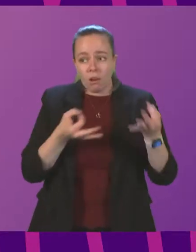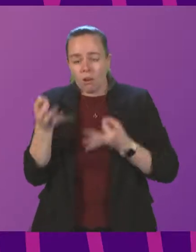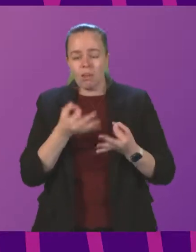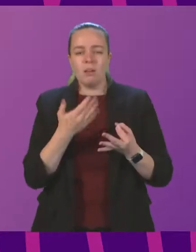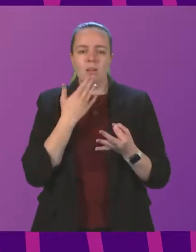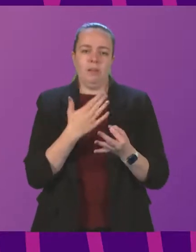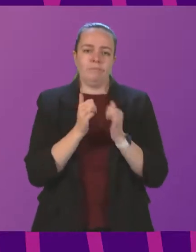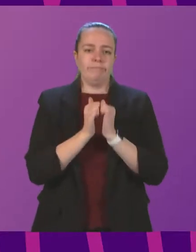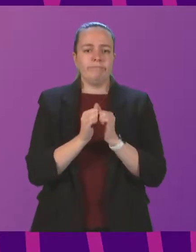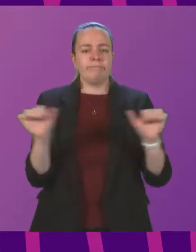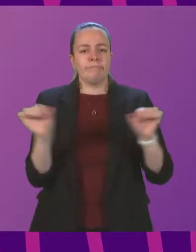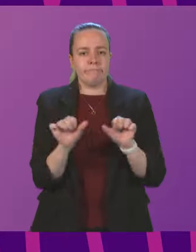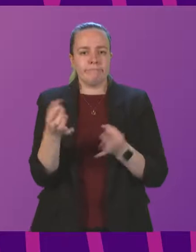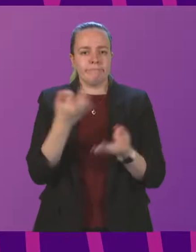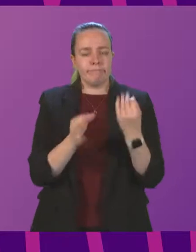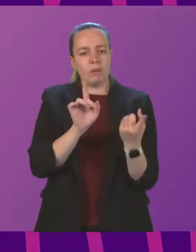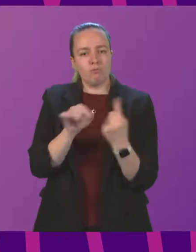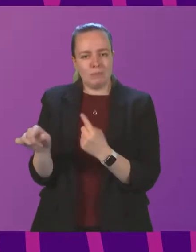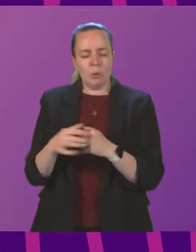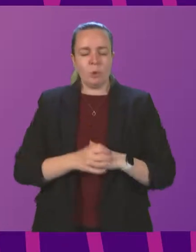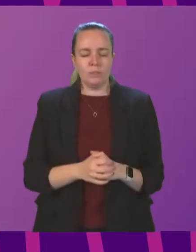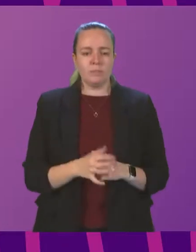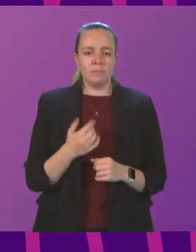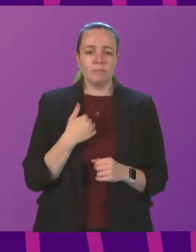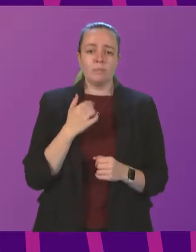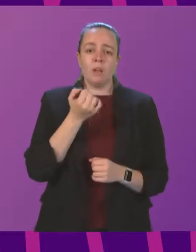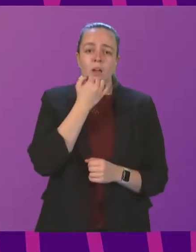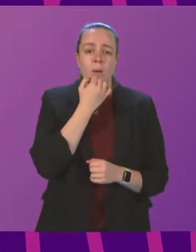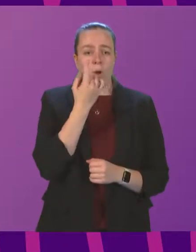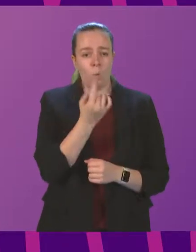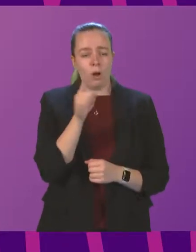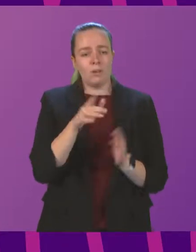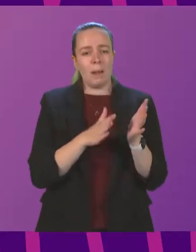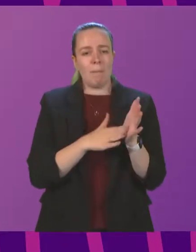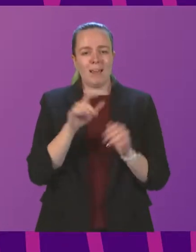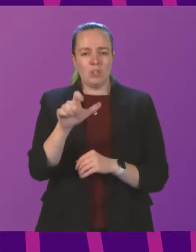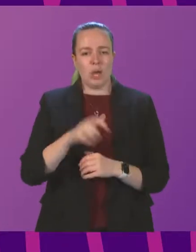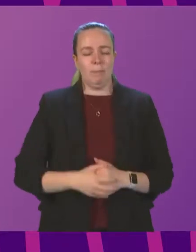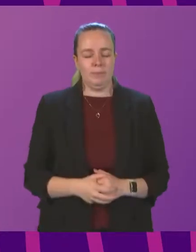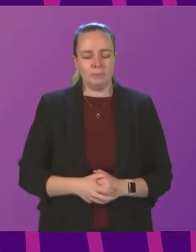succinct questions and responses. And I call question number one, Maggie Chapman.